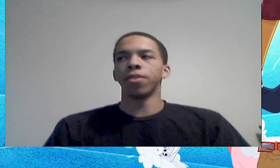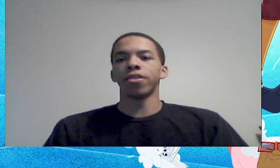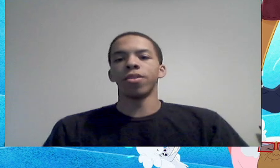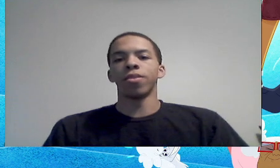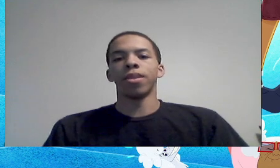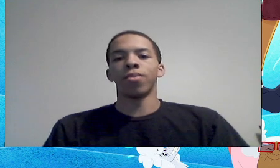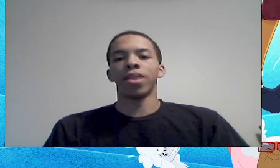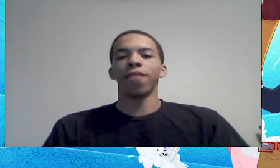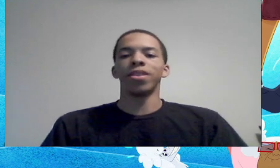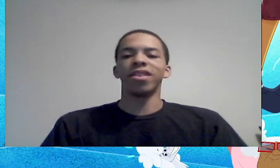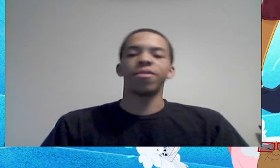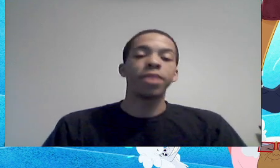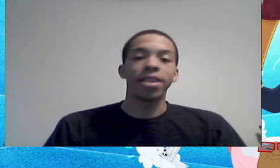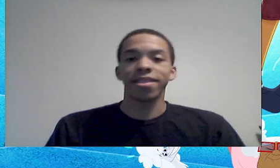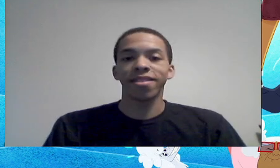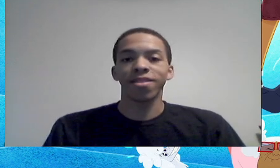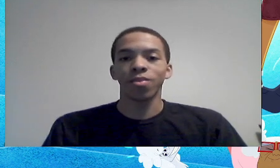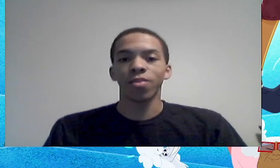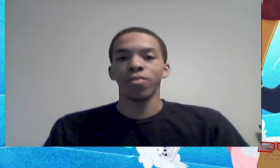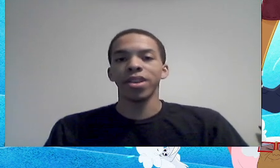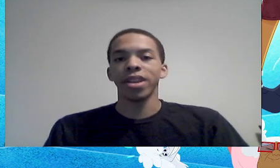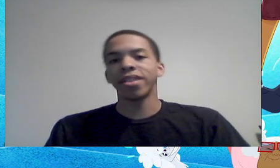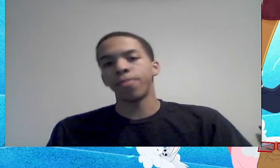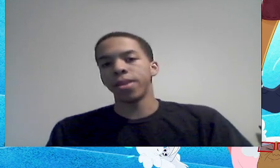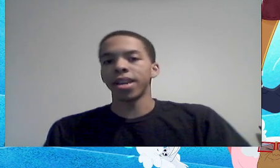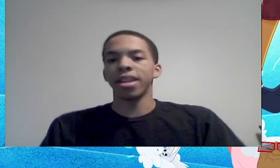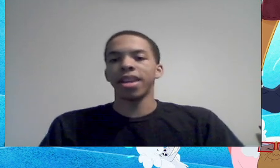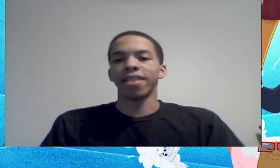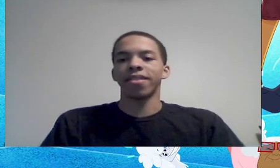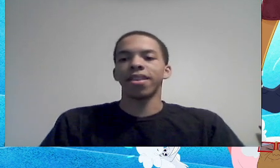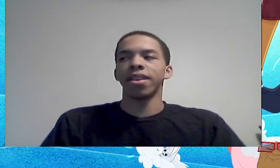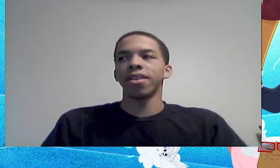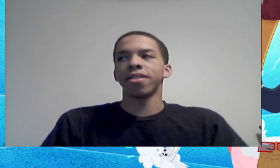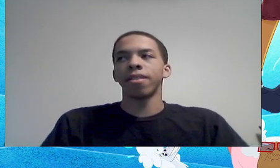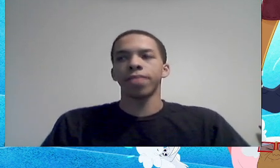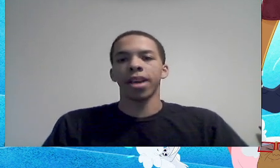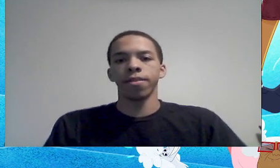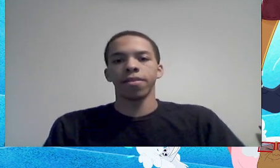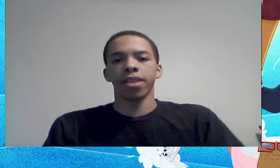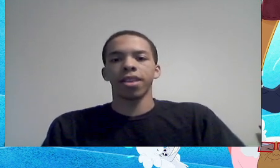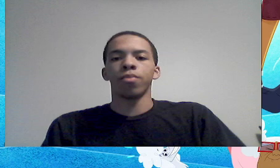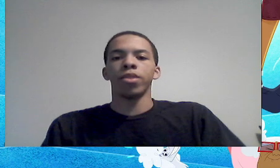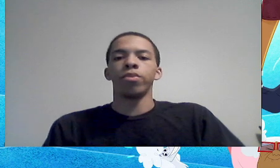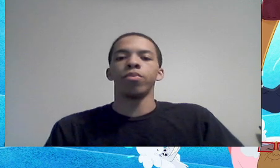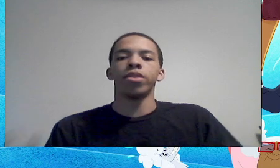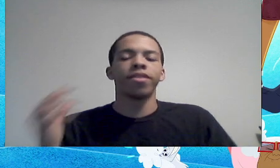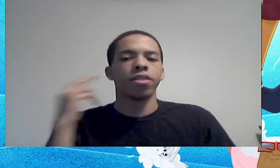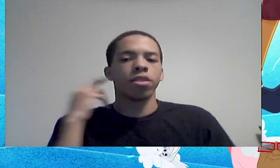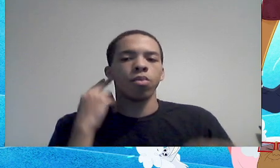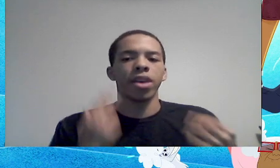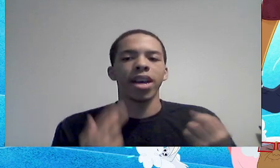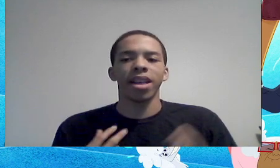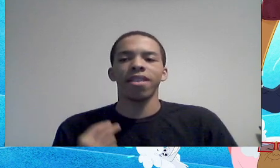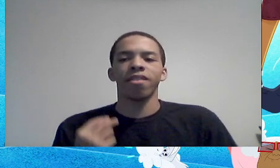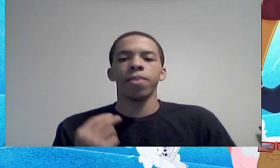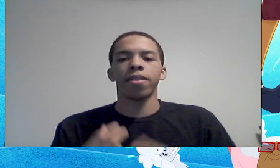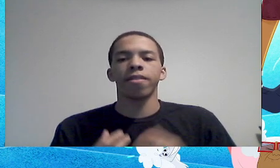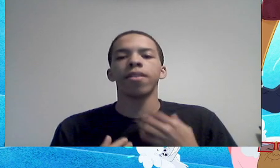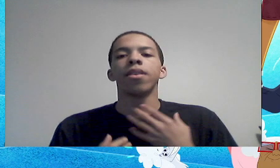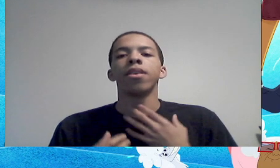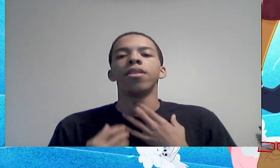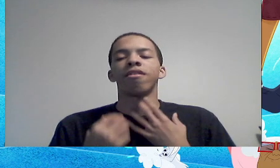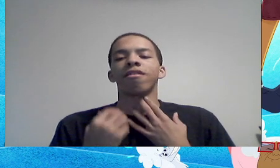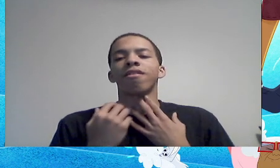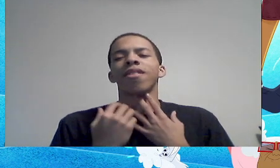but also, whenever he speaks, when we speak, and he has, uh, subtitles, like, when you listen to the way that he